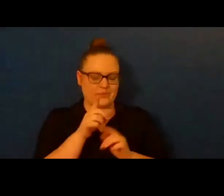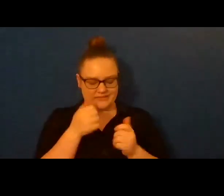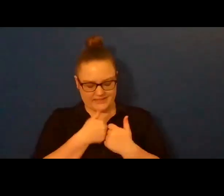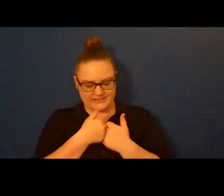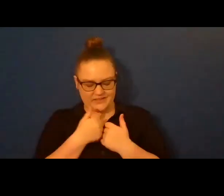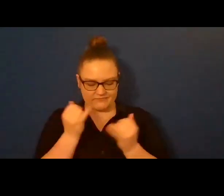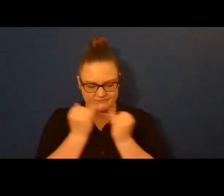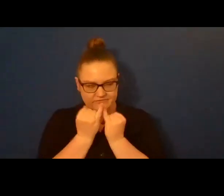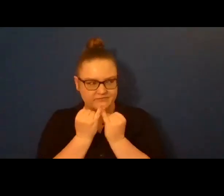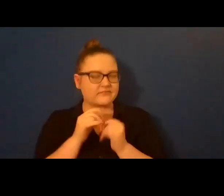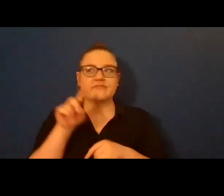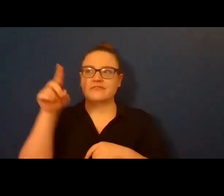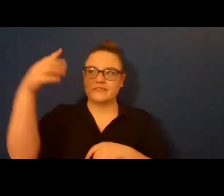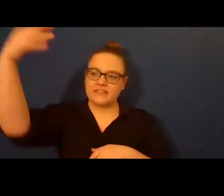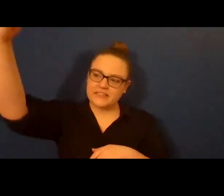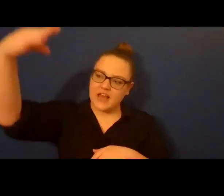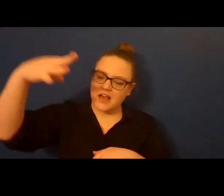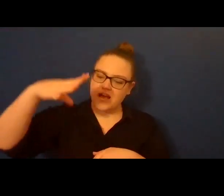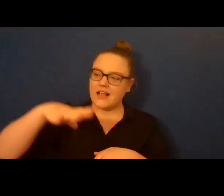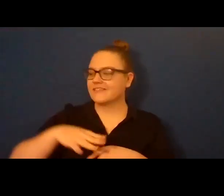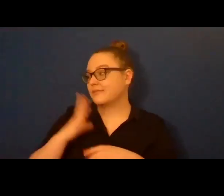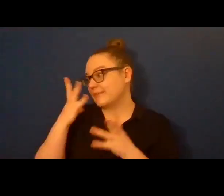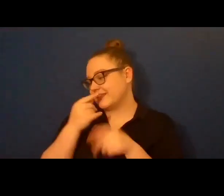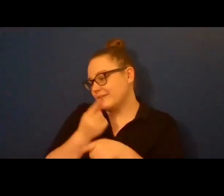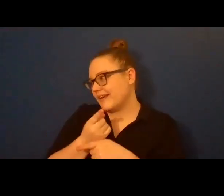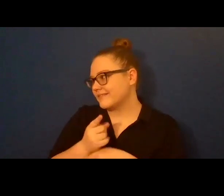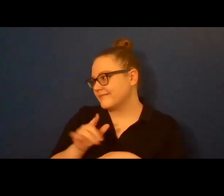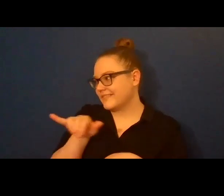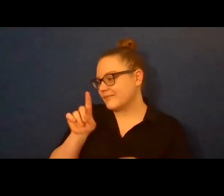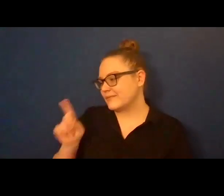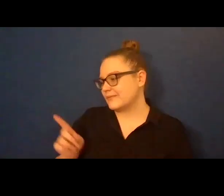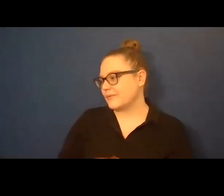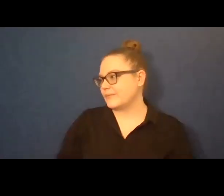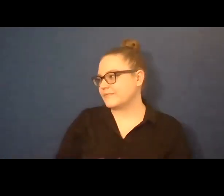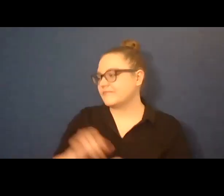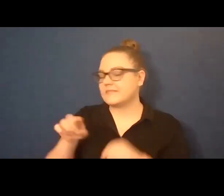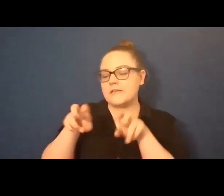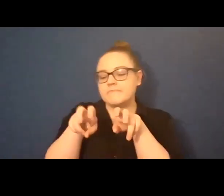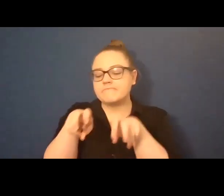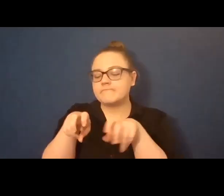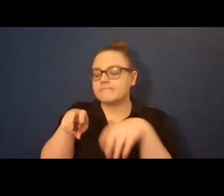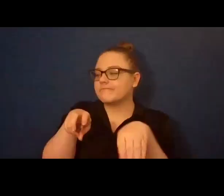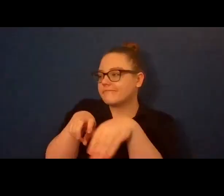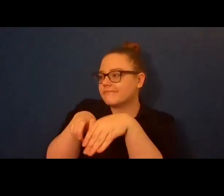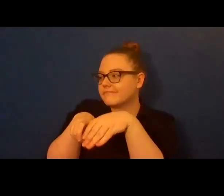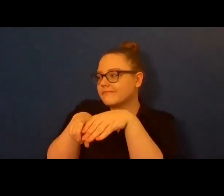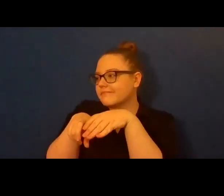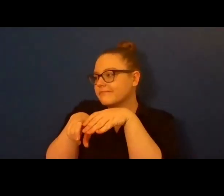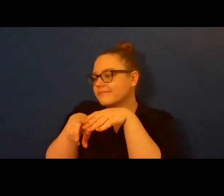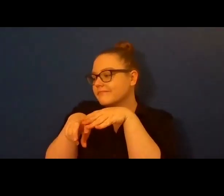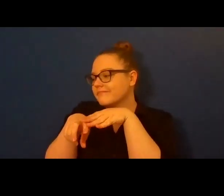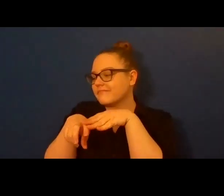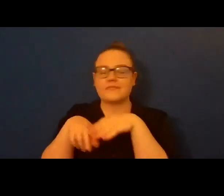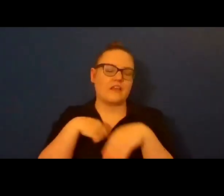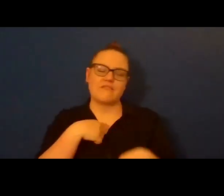Almost as pretty as you. He moves his hand from the wheel to my thigh, begins sliding it closer to my crotch. I've been here many